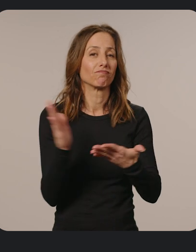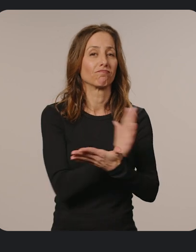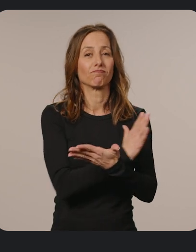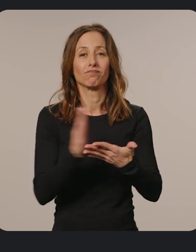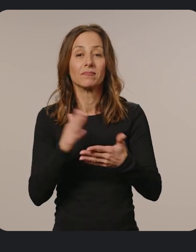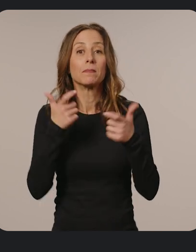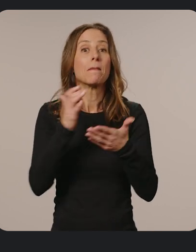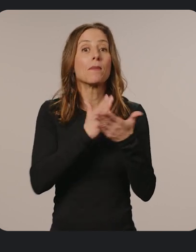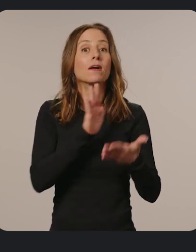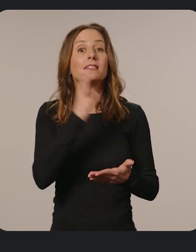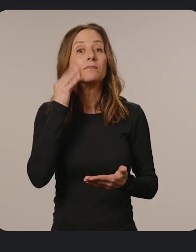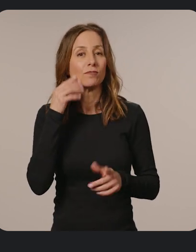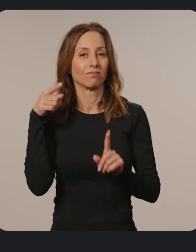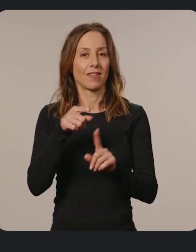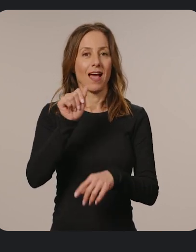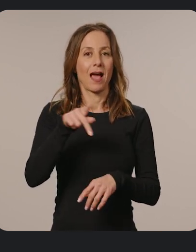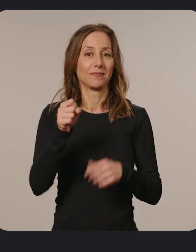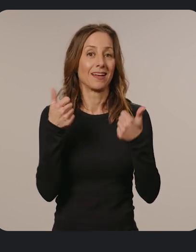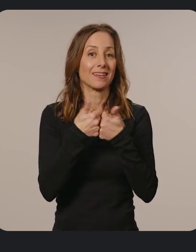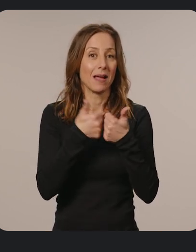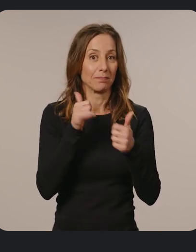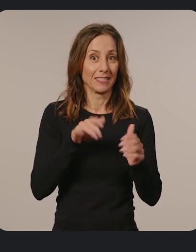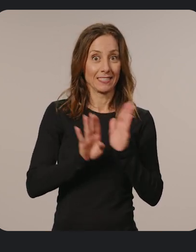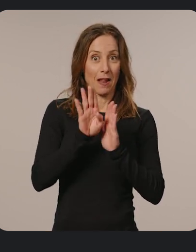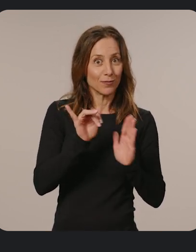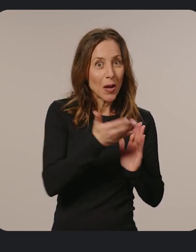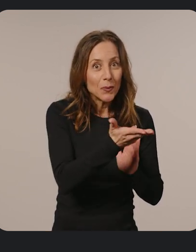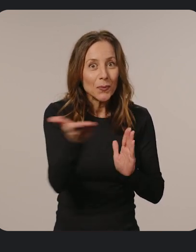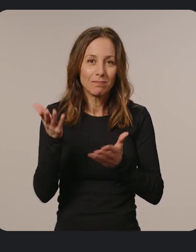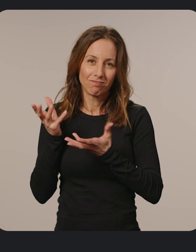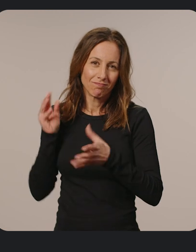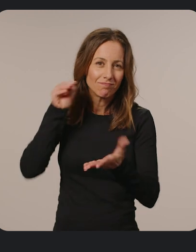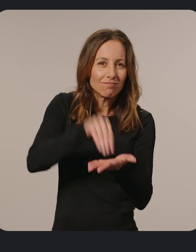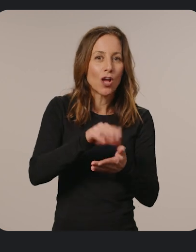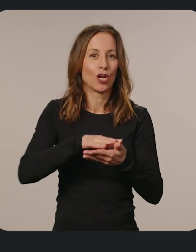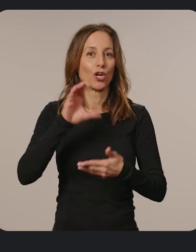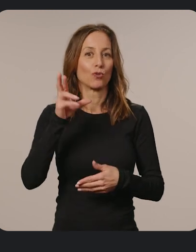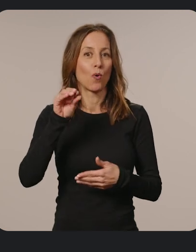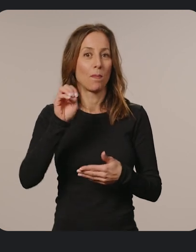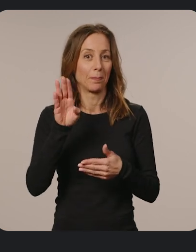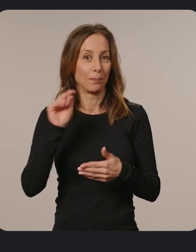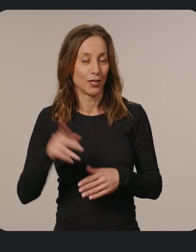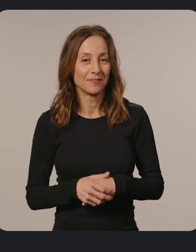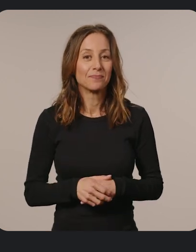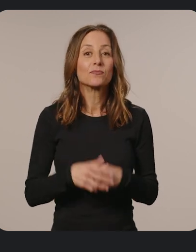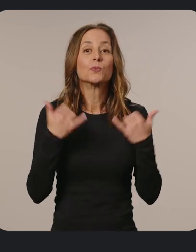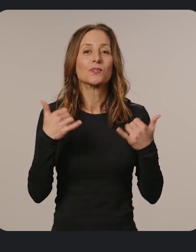part of their experience are the apps and games that developers like you bring to life on a Chromebook. Today, we'll recap some